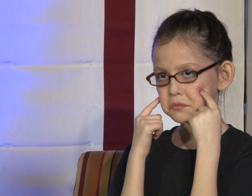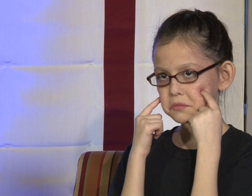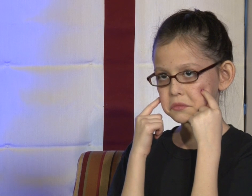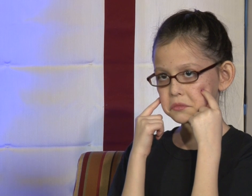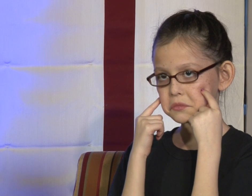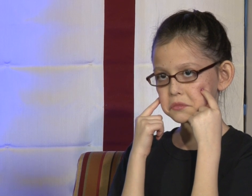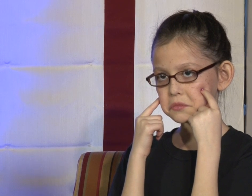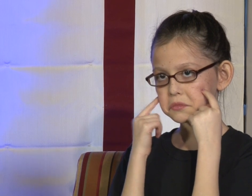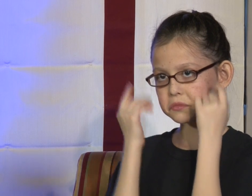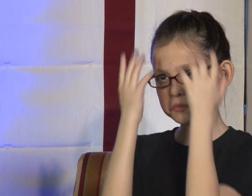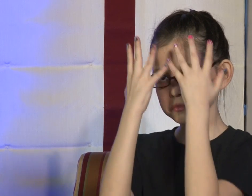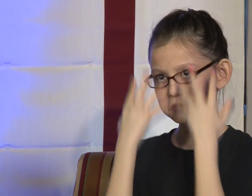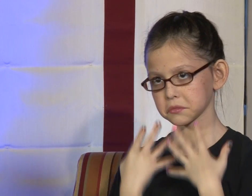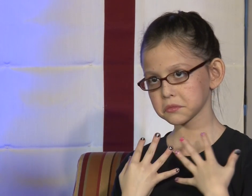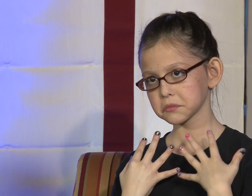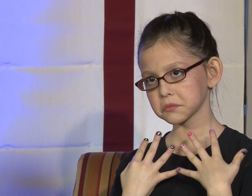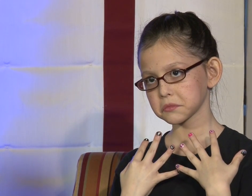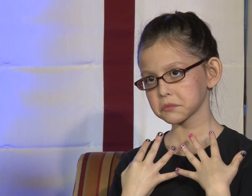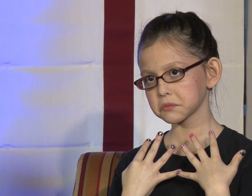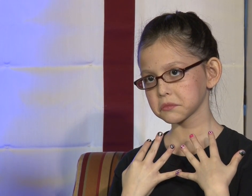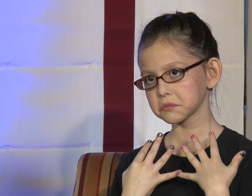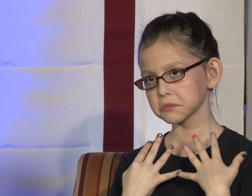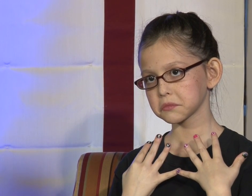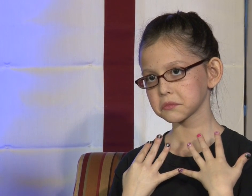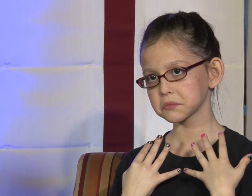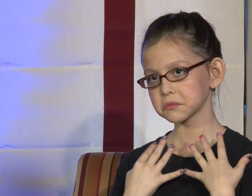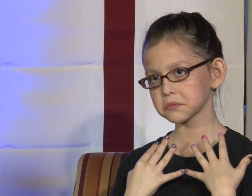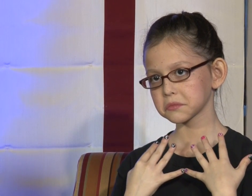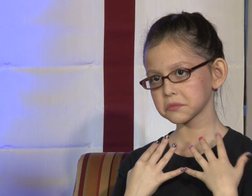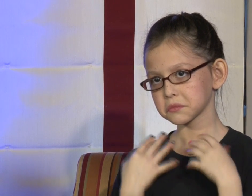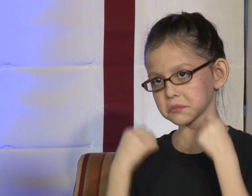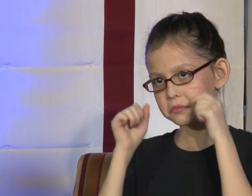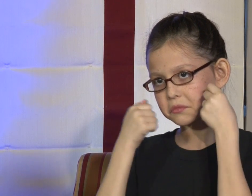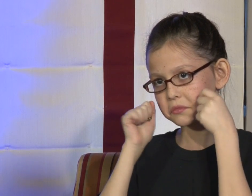If you're sad and you know it, rub your eyes.